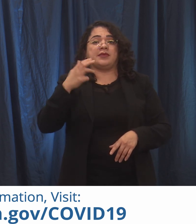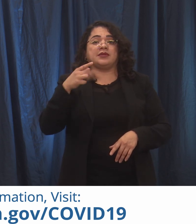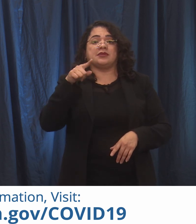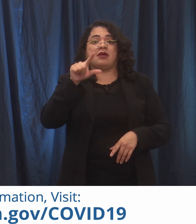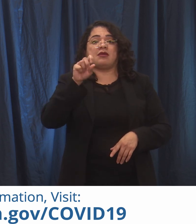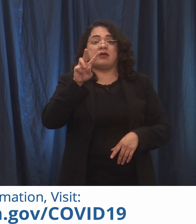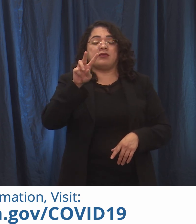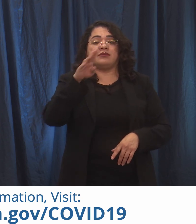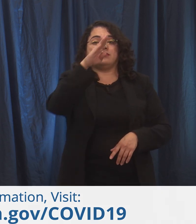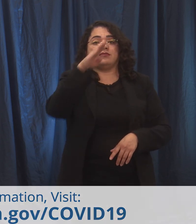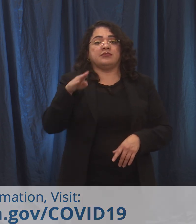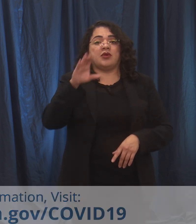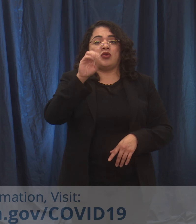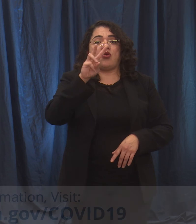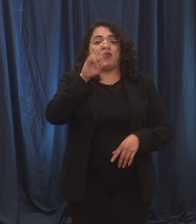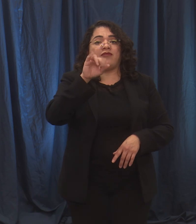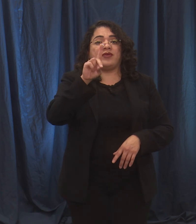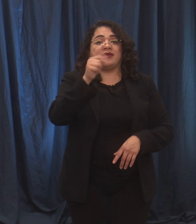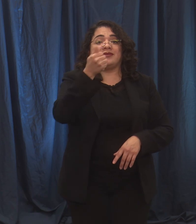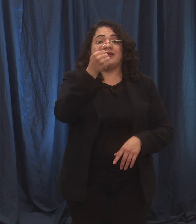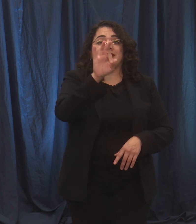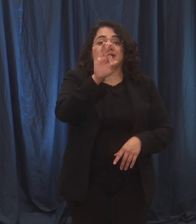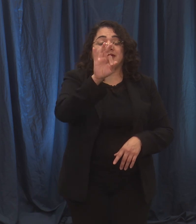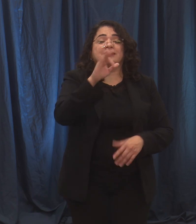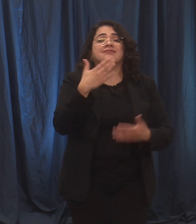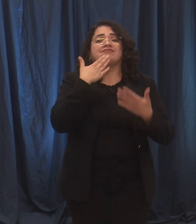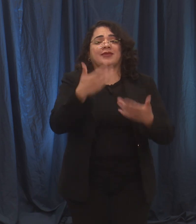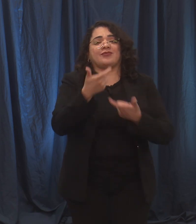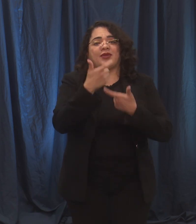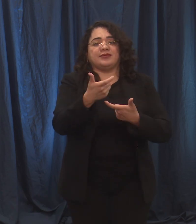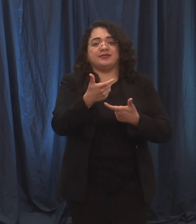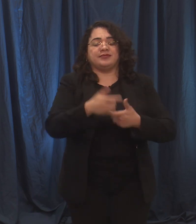.gov forward slash COVID-19. Thanks for watching.